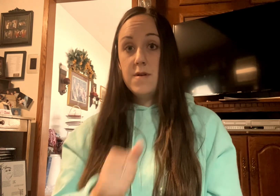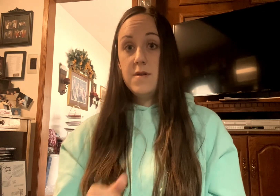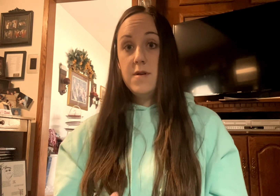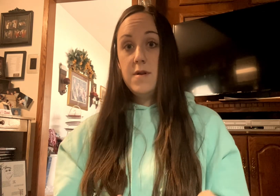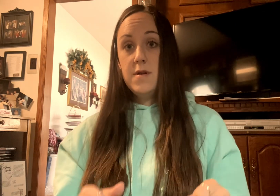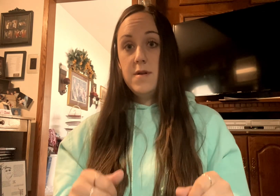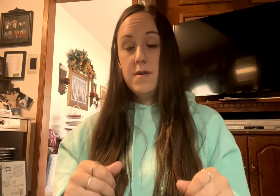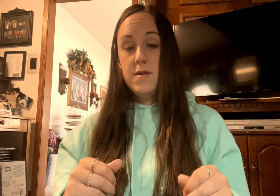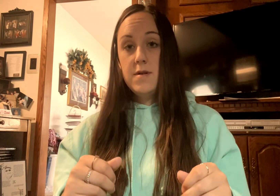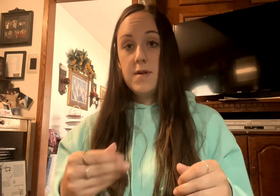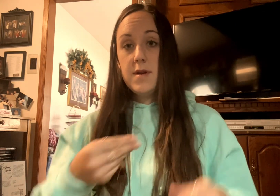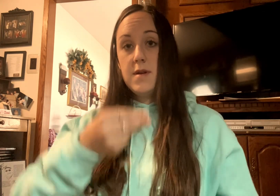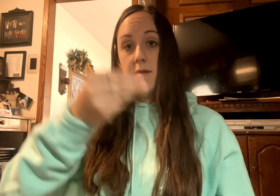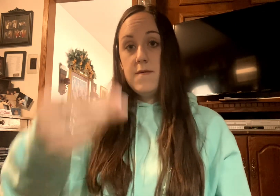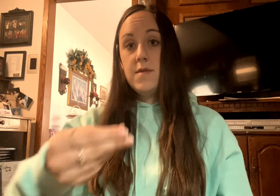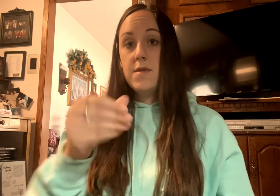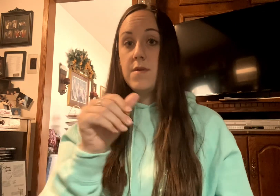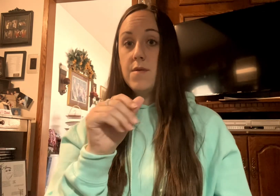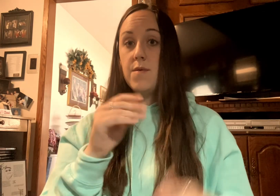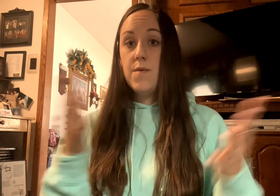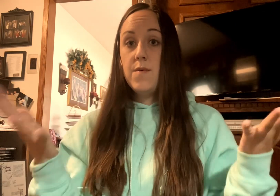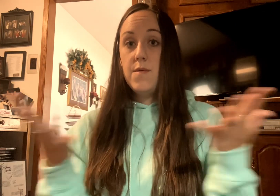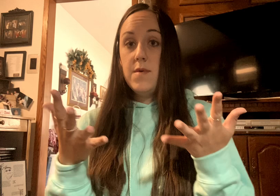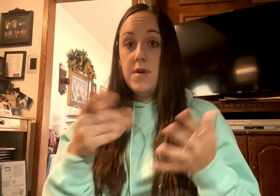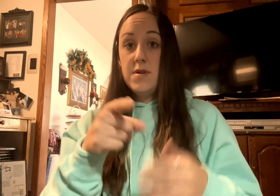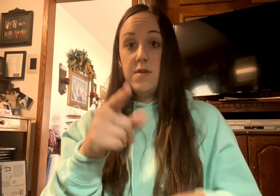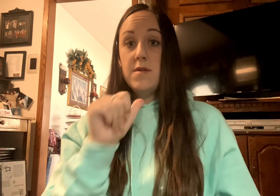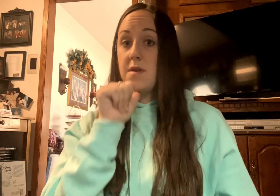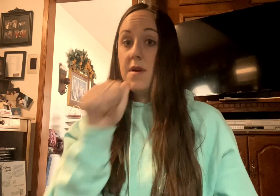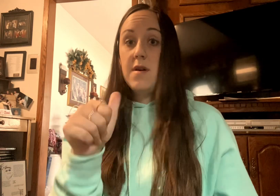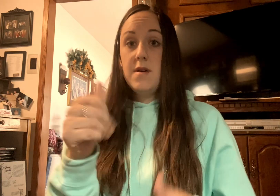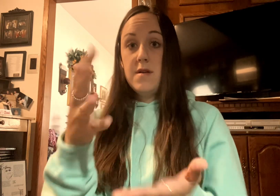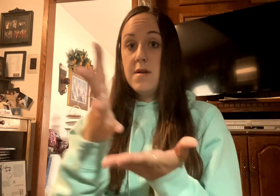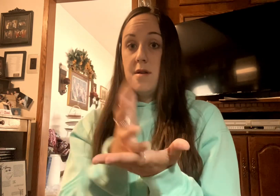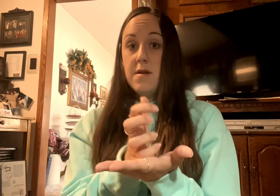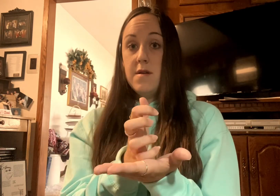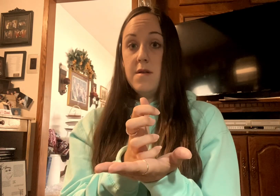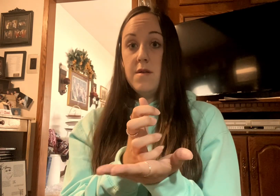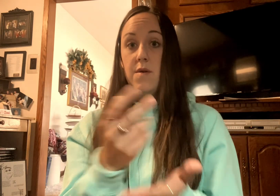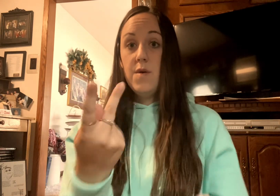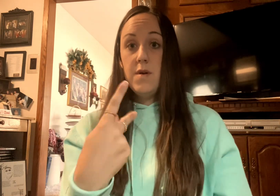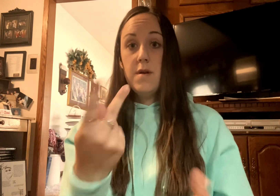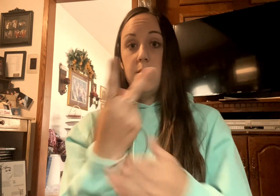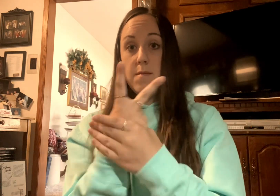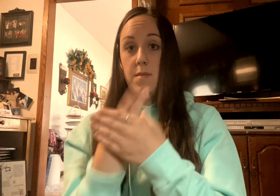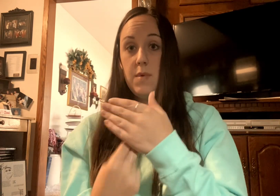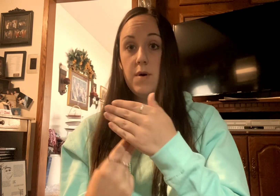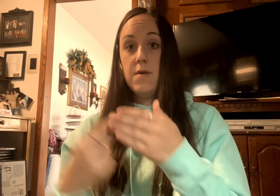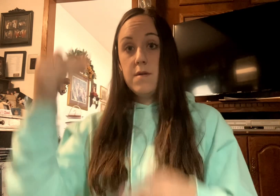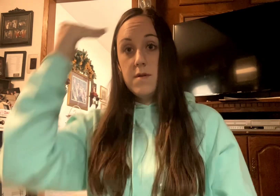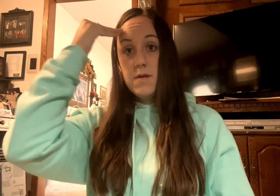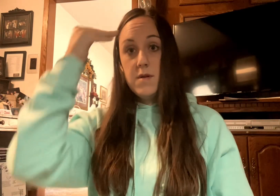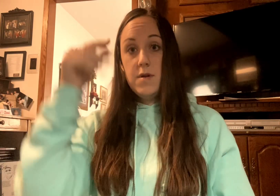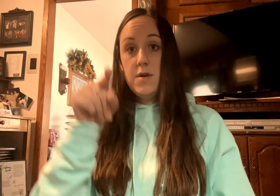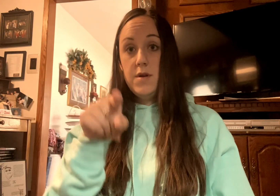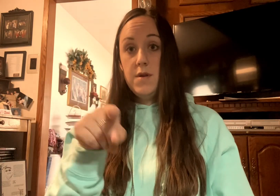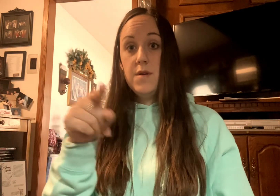don't deserve I wish you the best, but I think we both know You had it, you